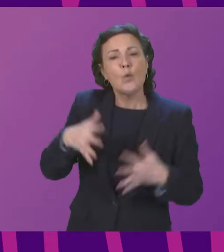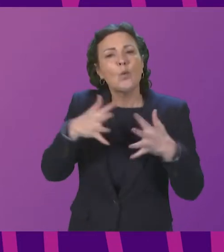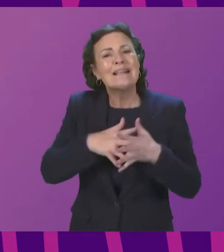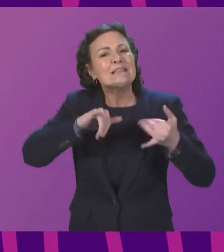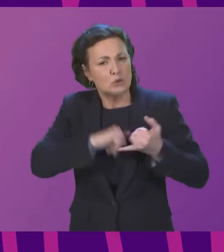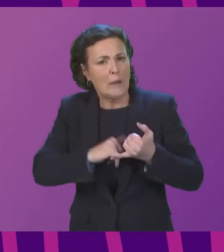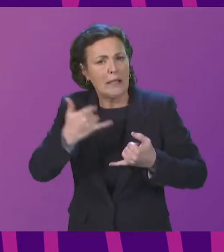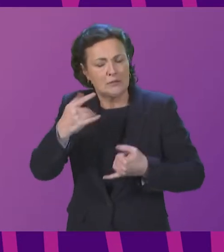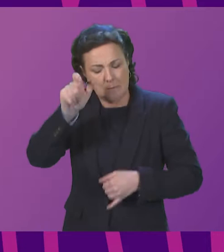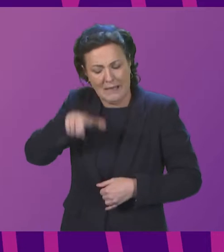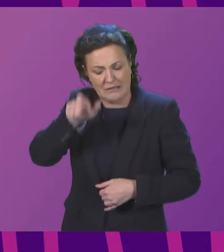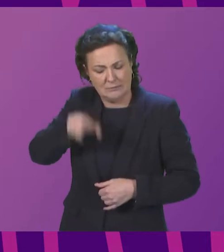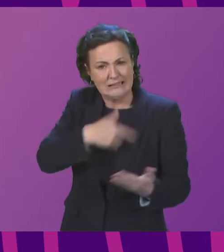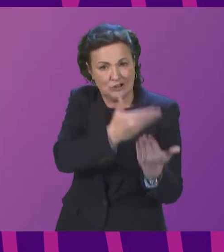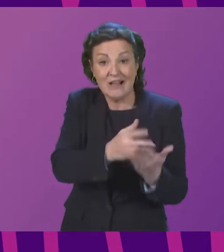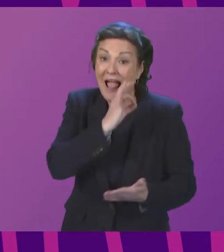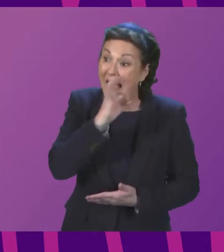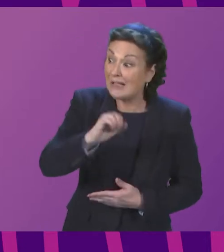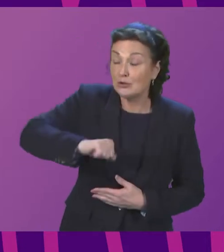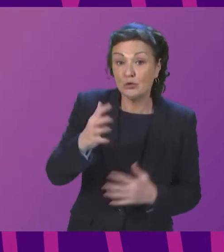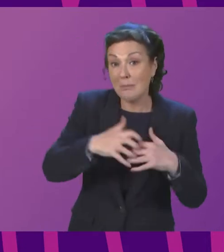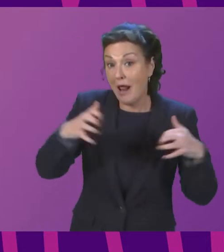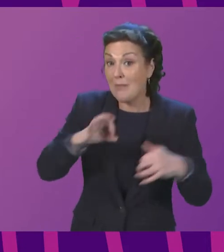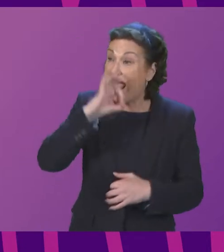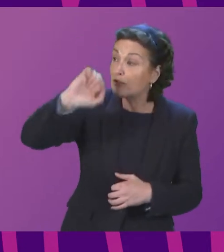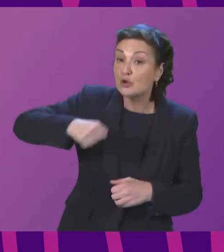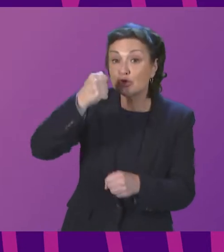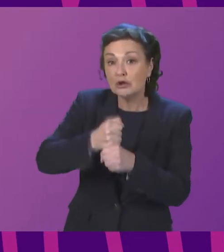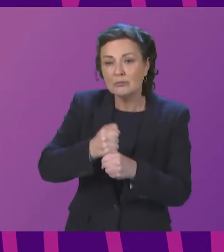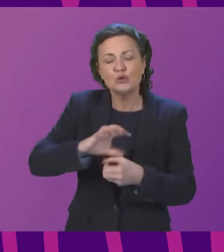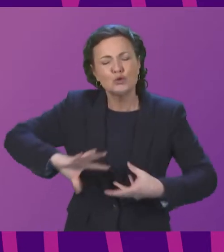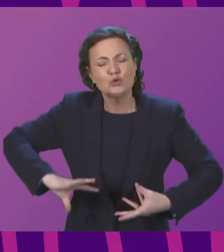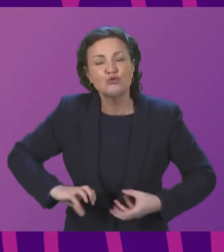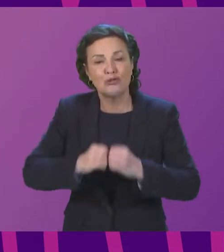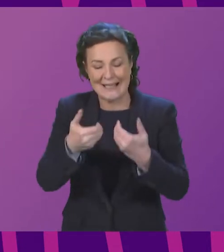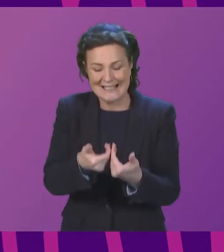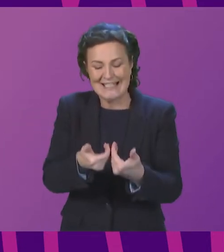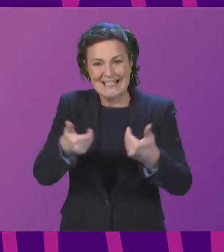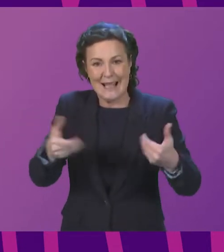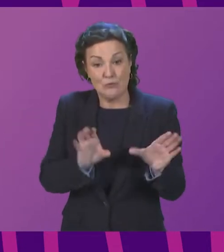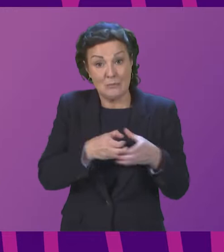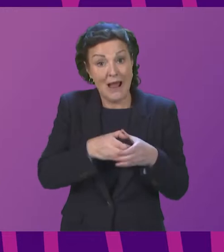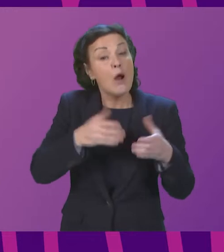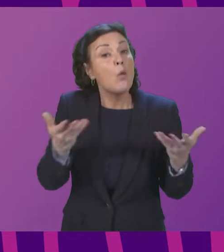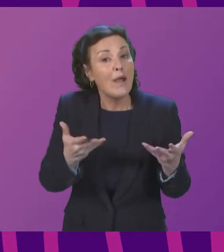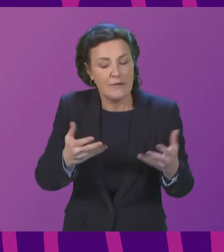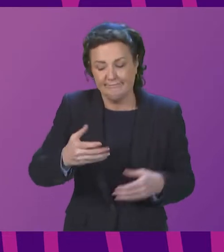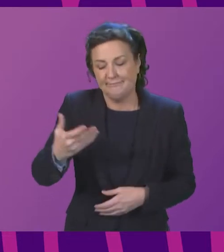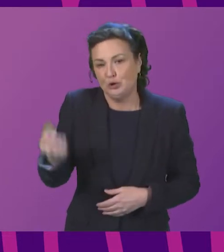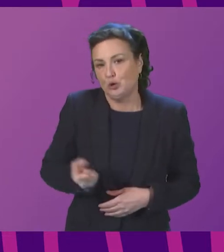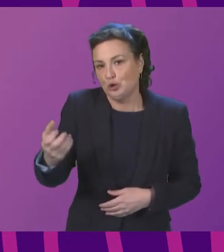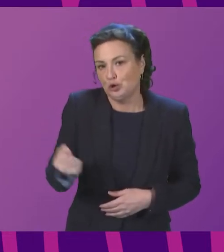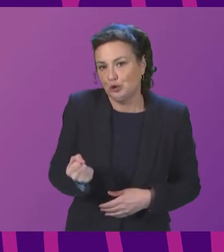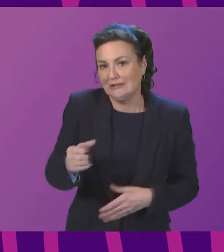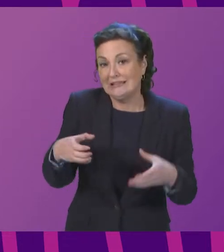and it calls on the Scottish Parliament to urge the Scottish Government to create a separate department within Social Security Scotland that will fast track